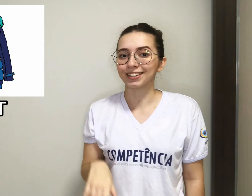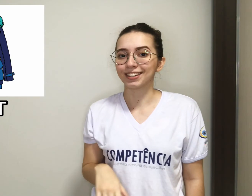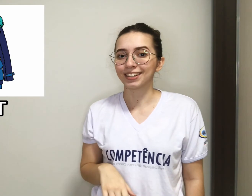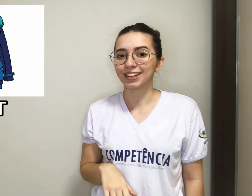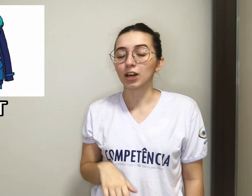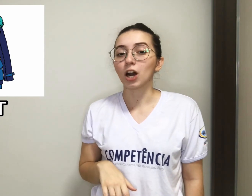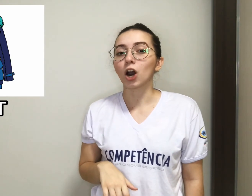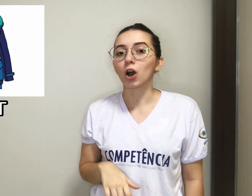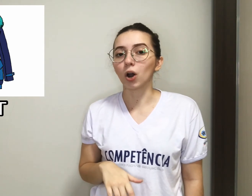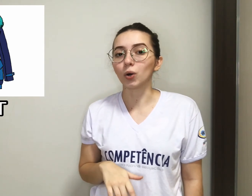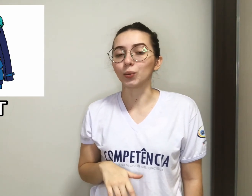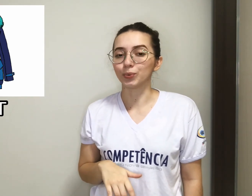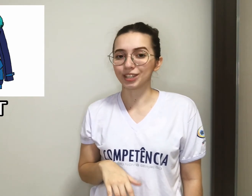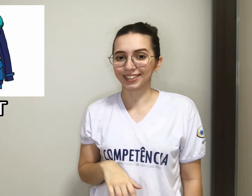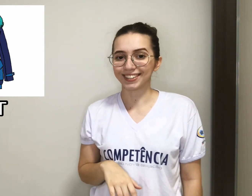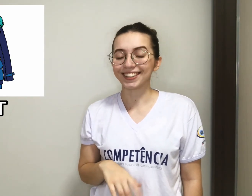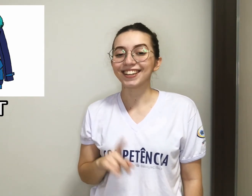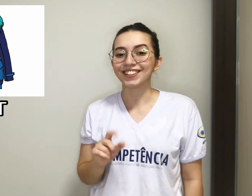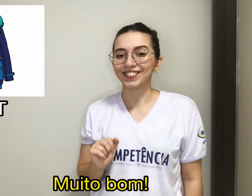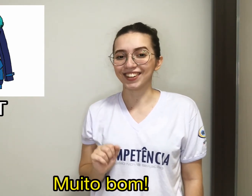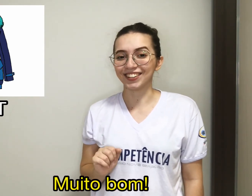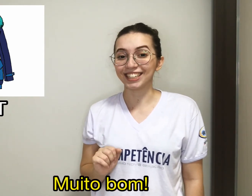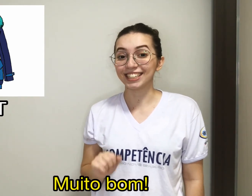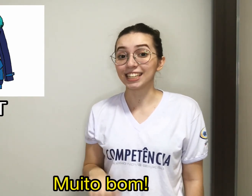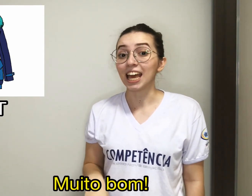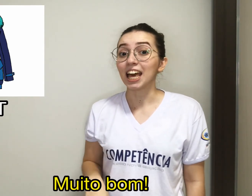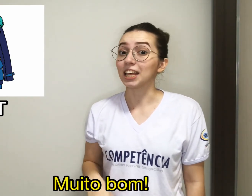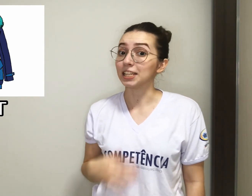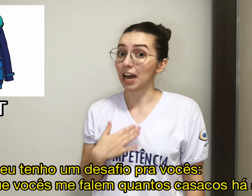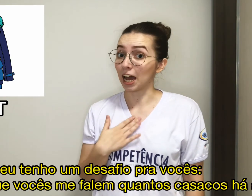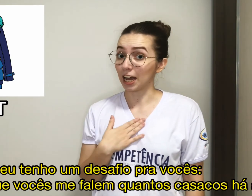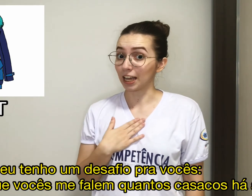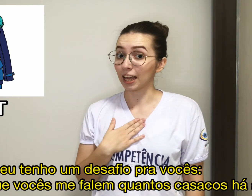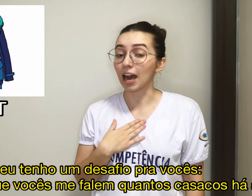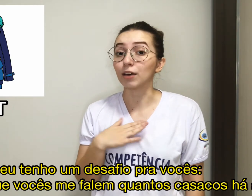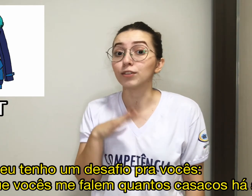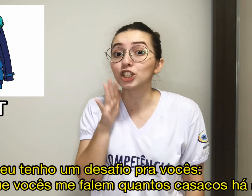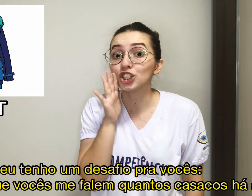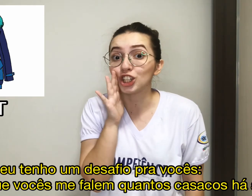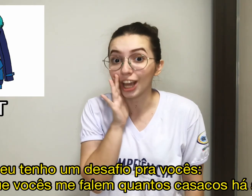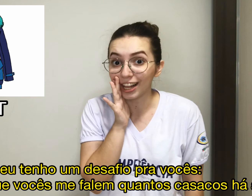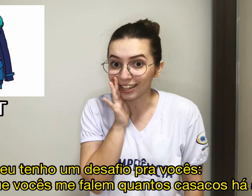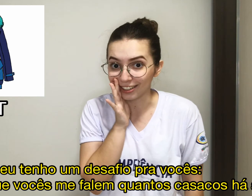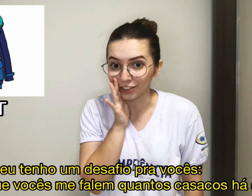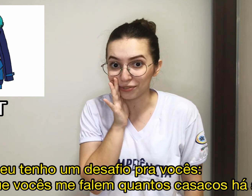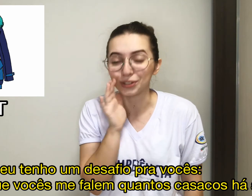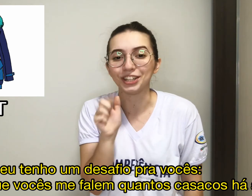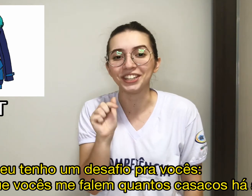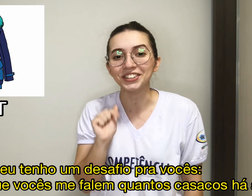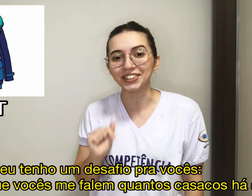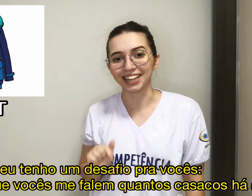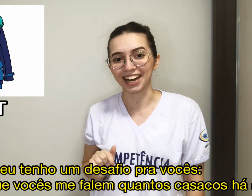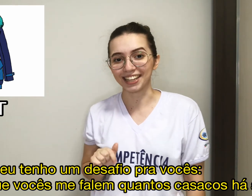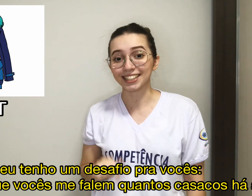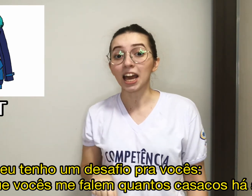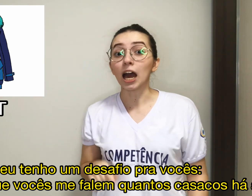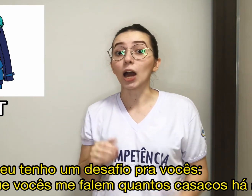Coat. Coat. Coat. Very good! And I have a challenge for you, guys. I